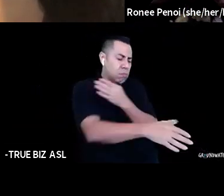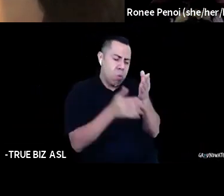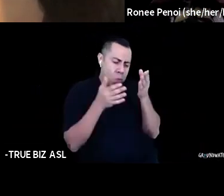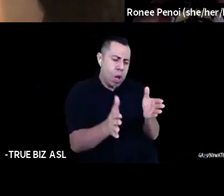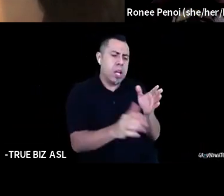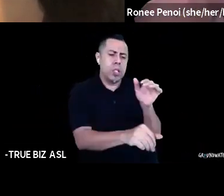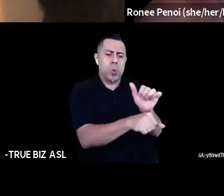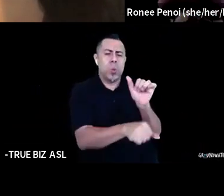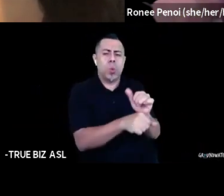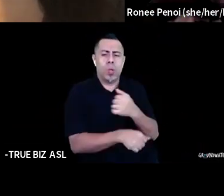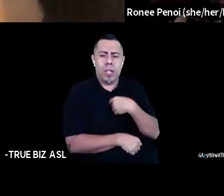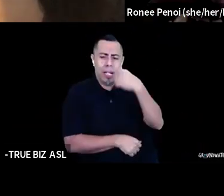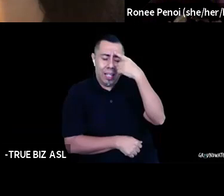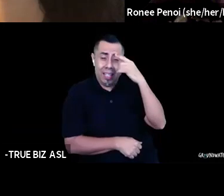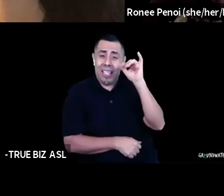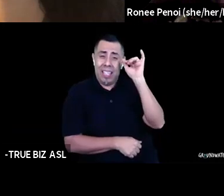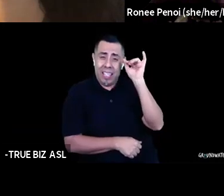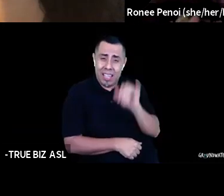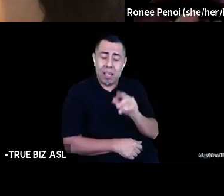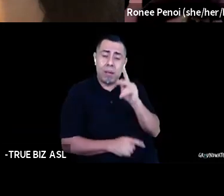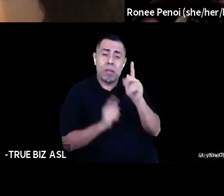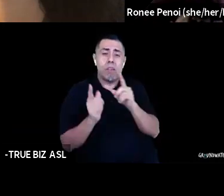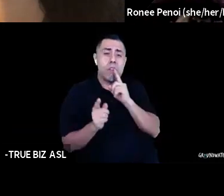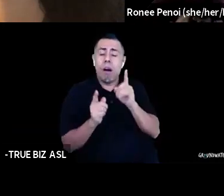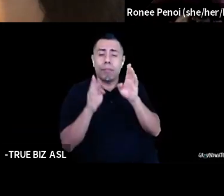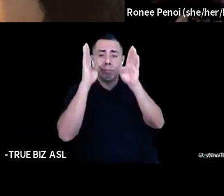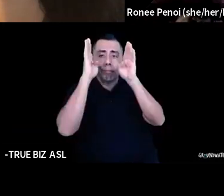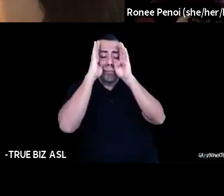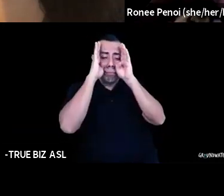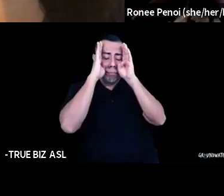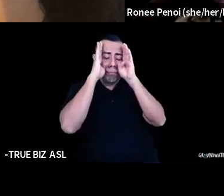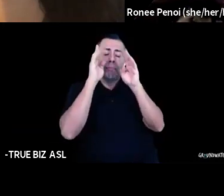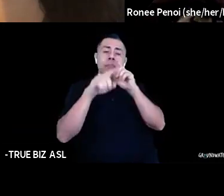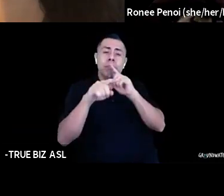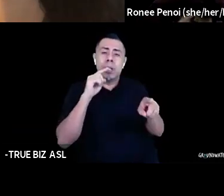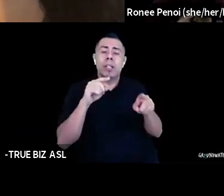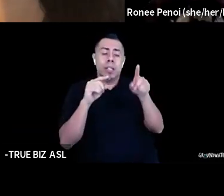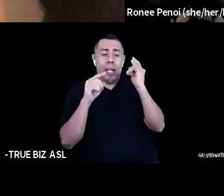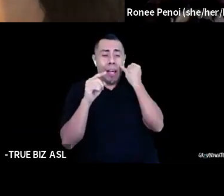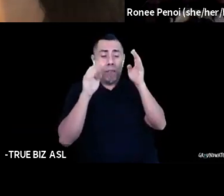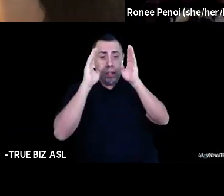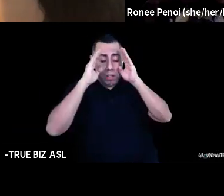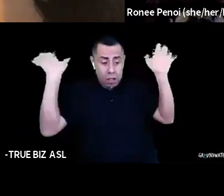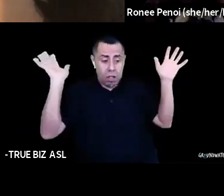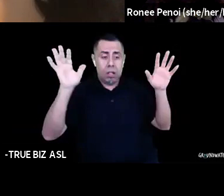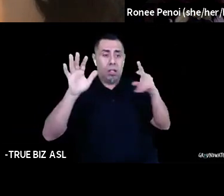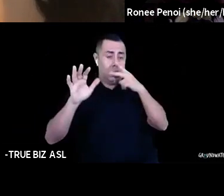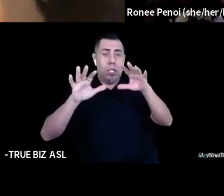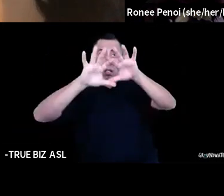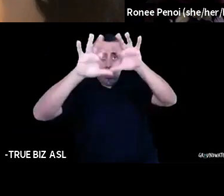the blinders are on and coming at this from a holistic lens is only going to help everyone. So that's also another thing is,